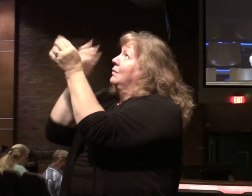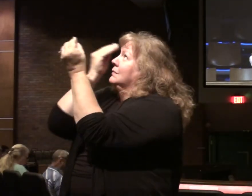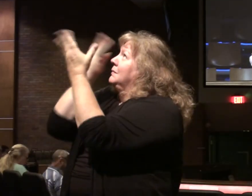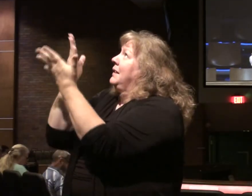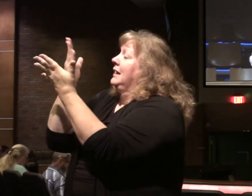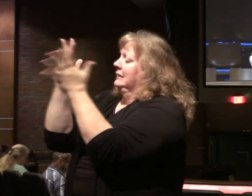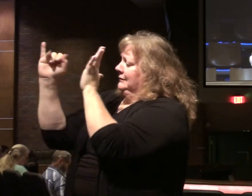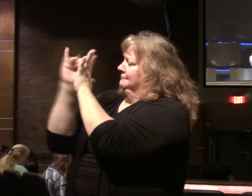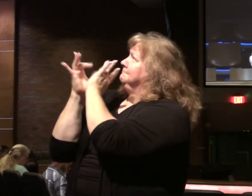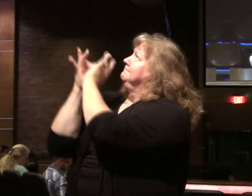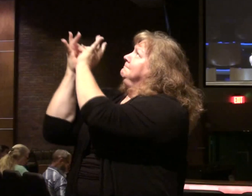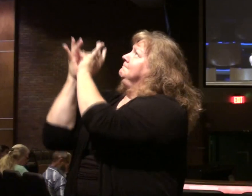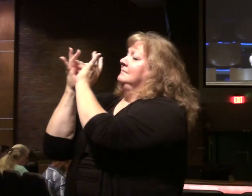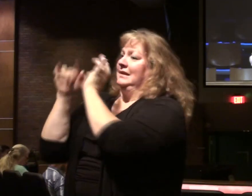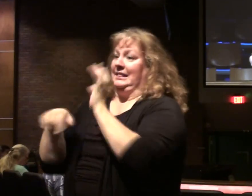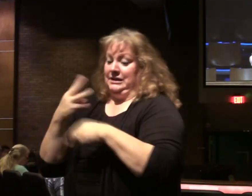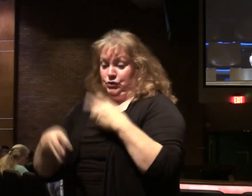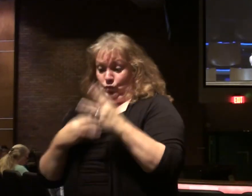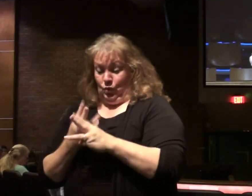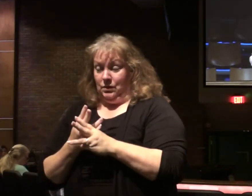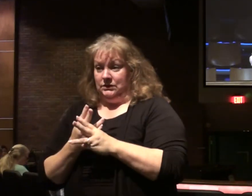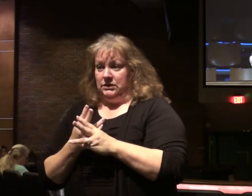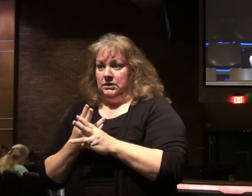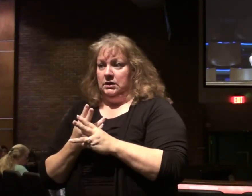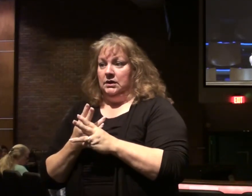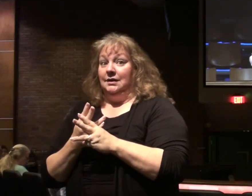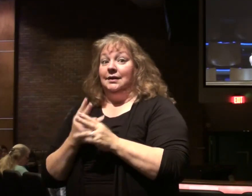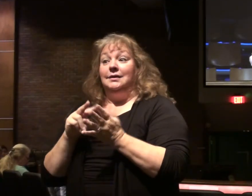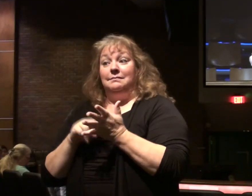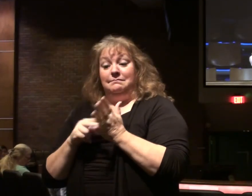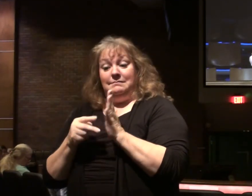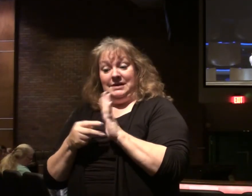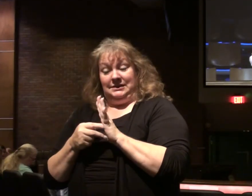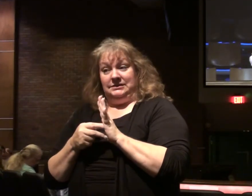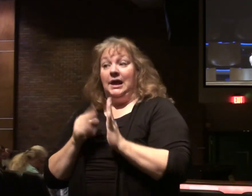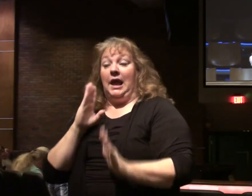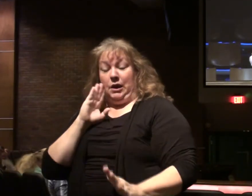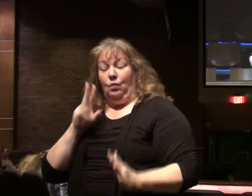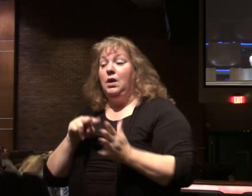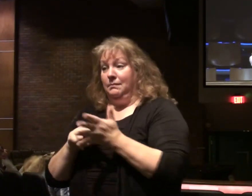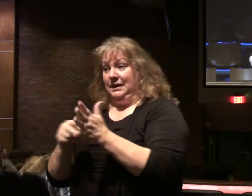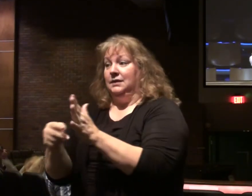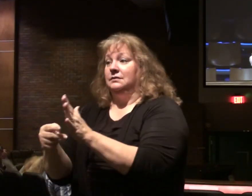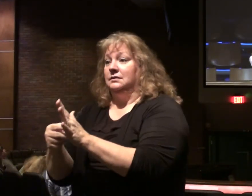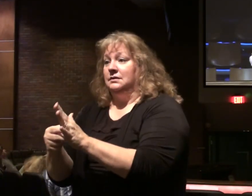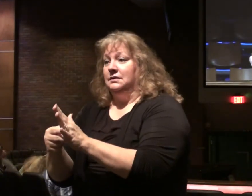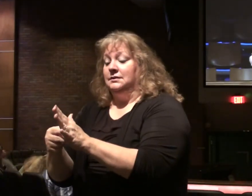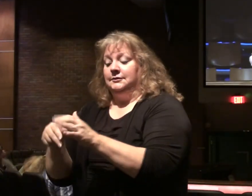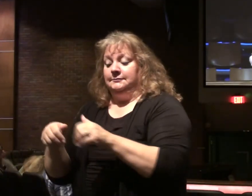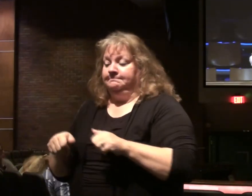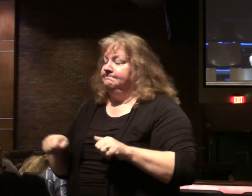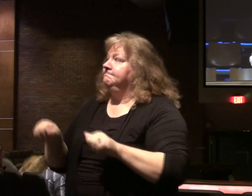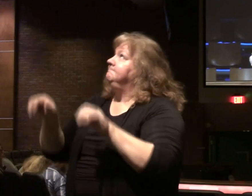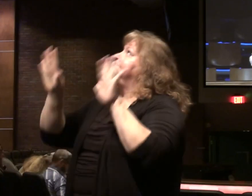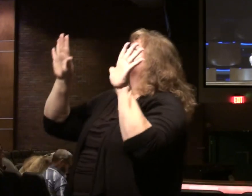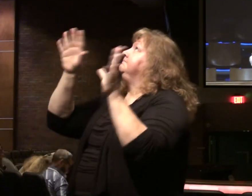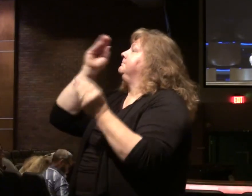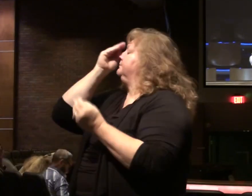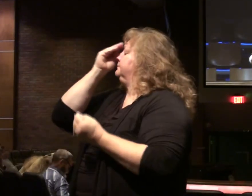You've identified with Him in this world. Might mean and will mean surrender to Him.